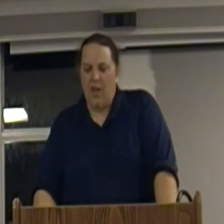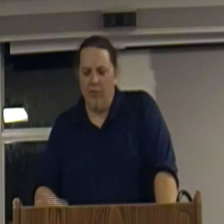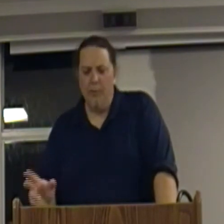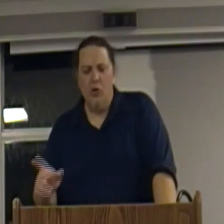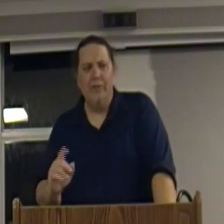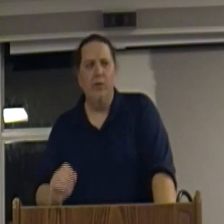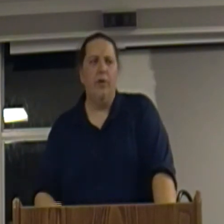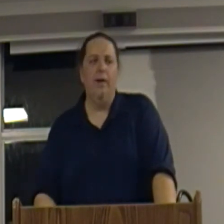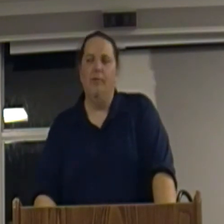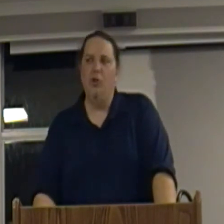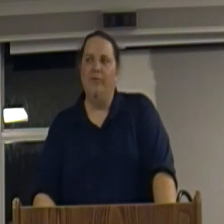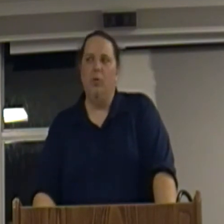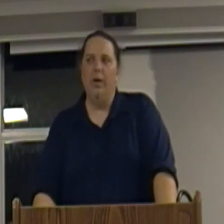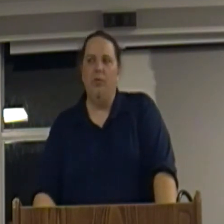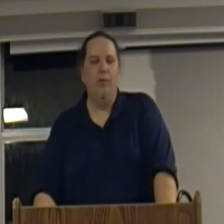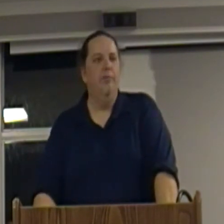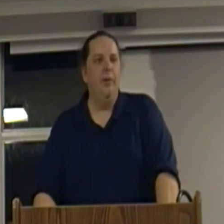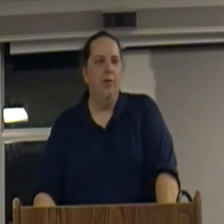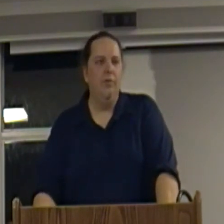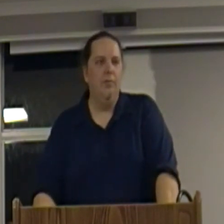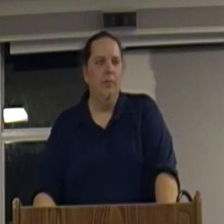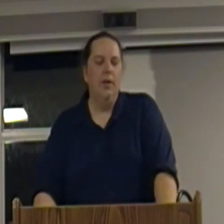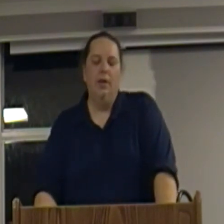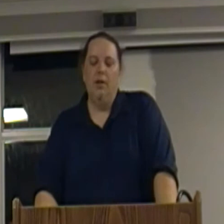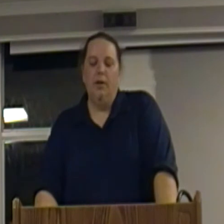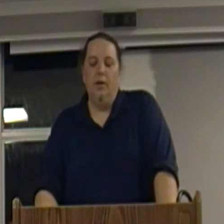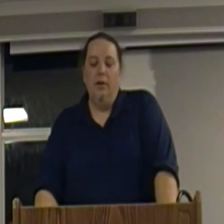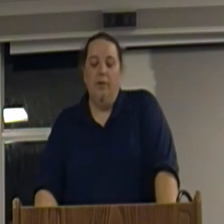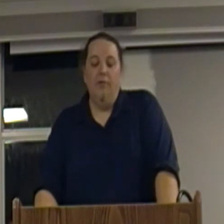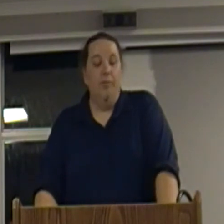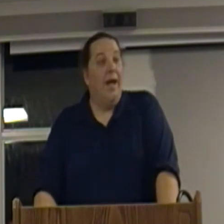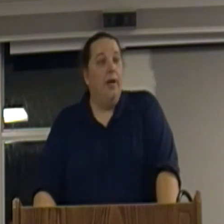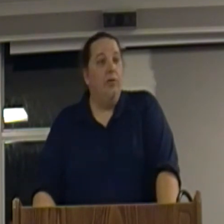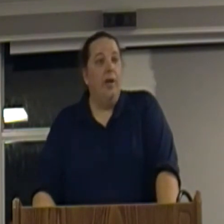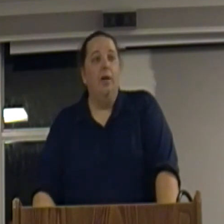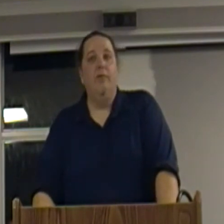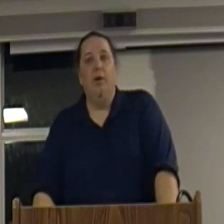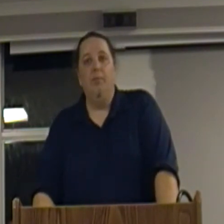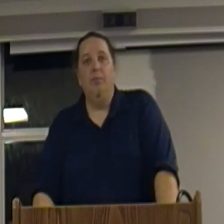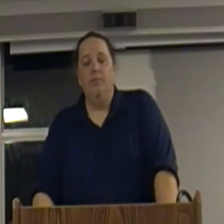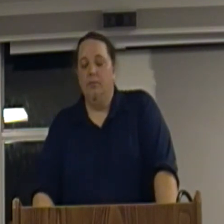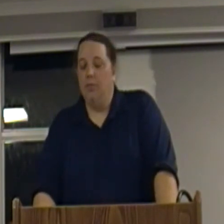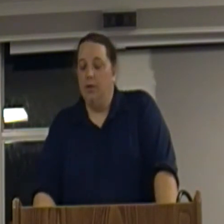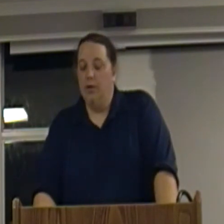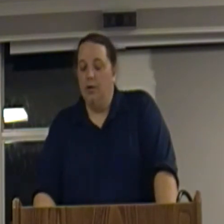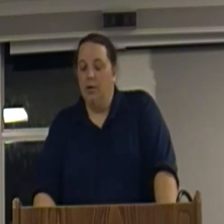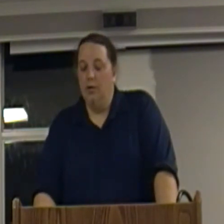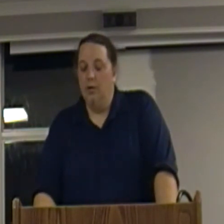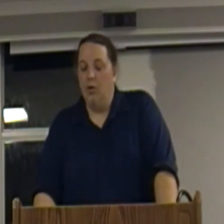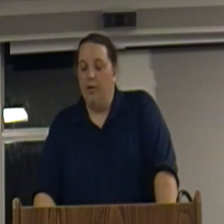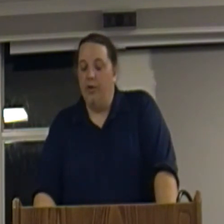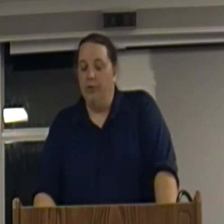from two different ways from banks and from crises